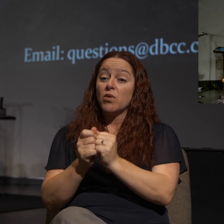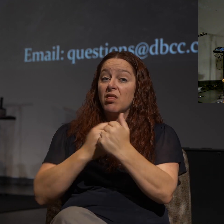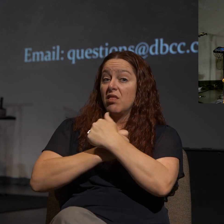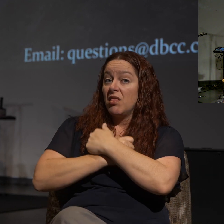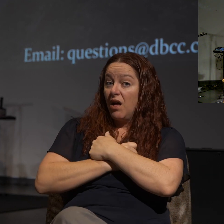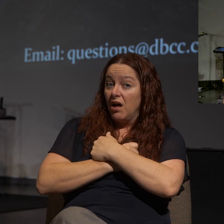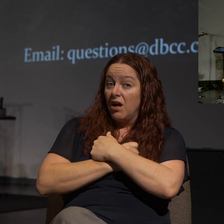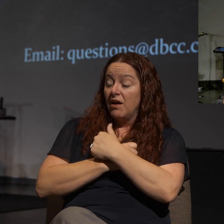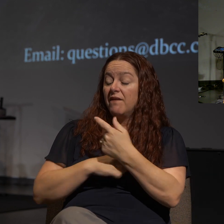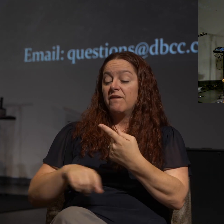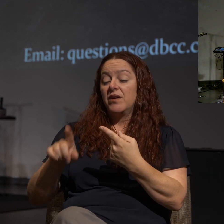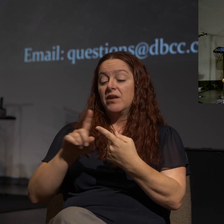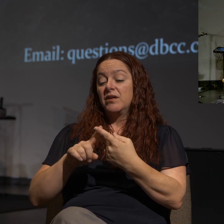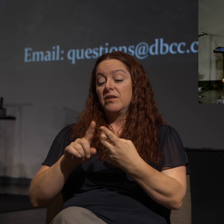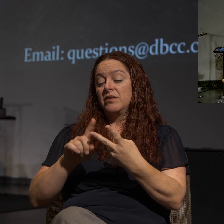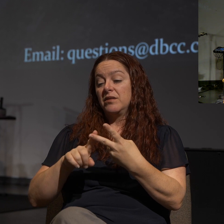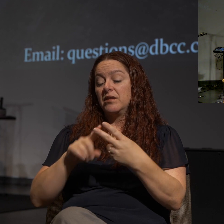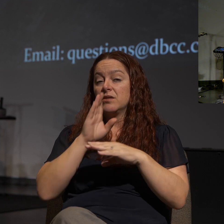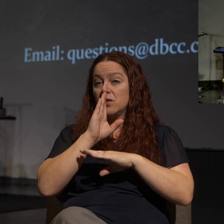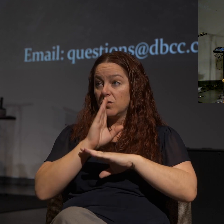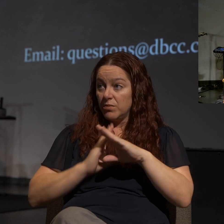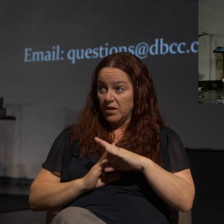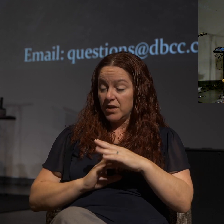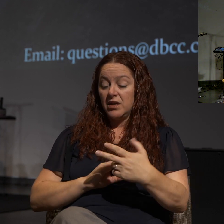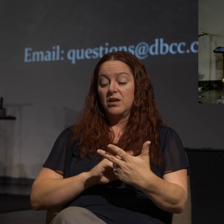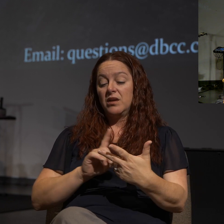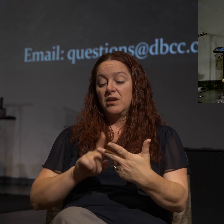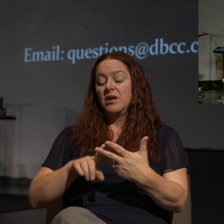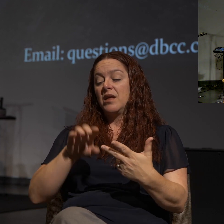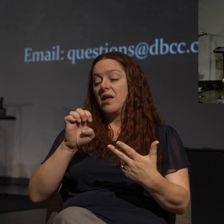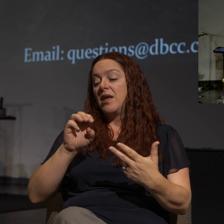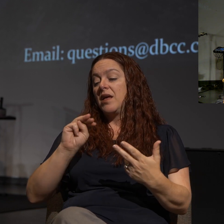humility, and empathy.